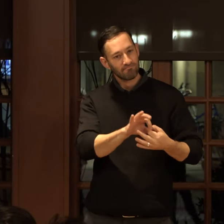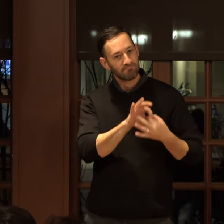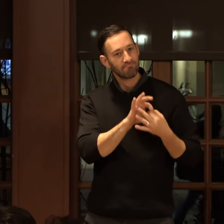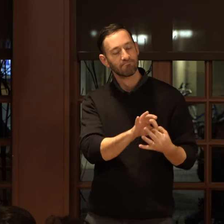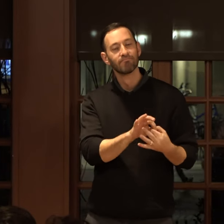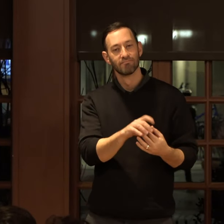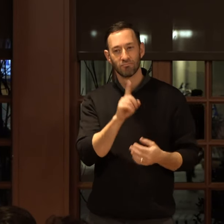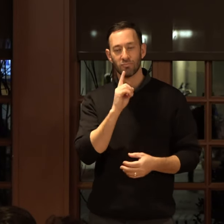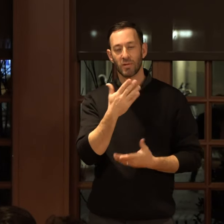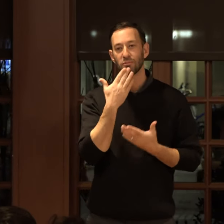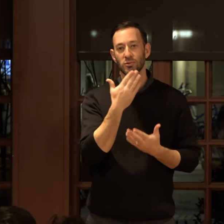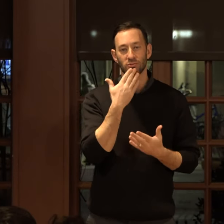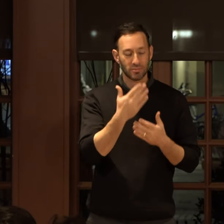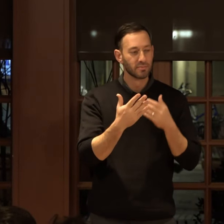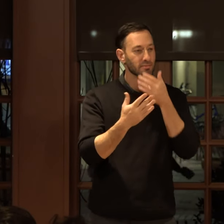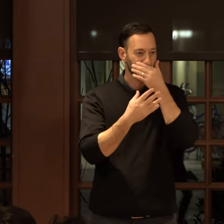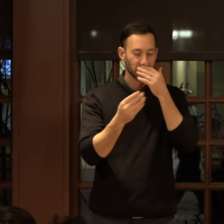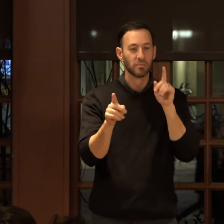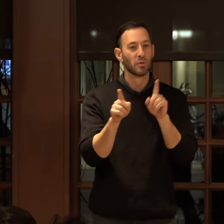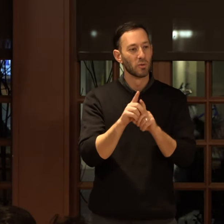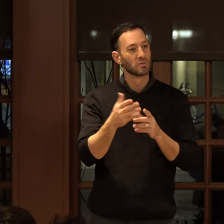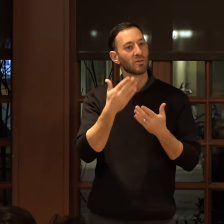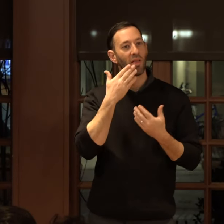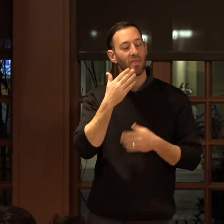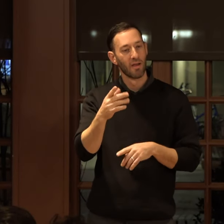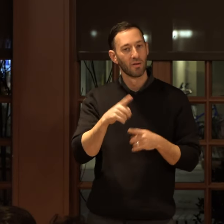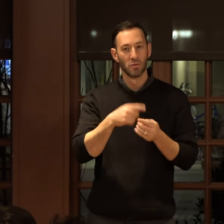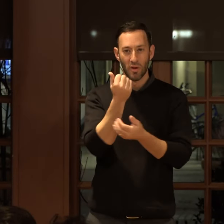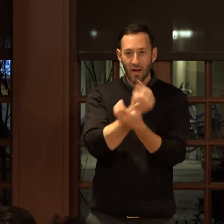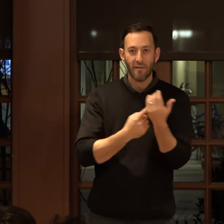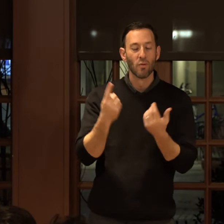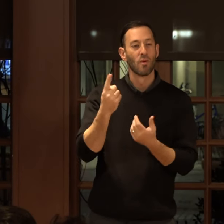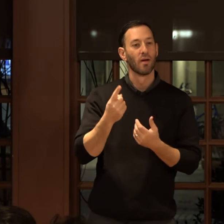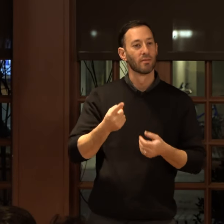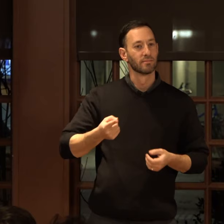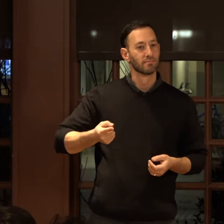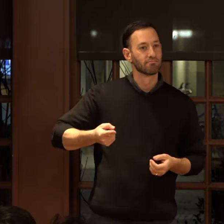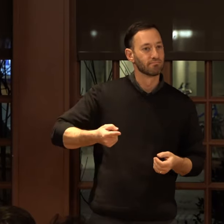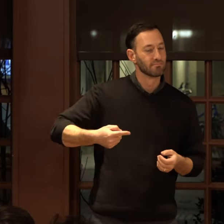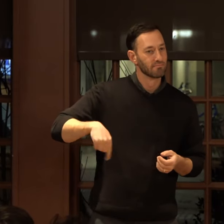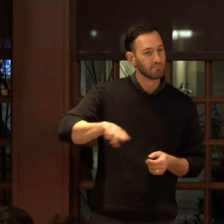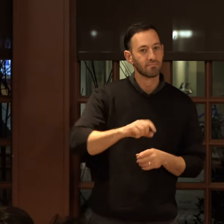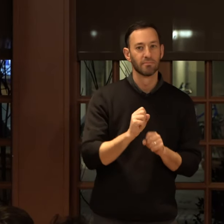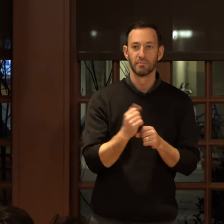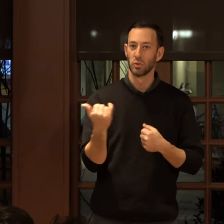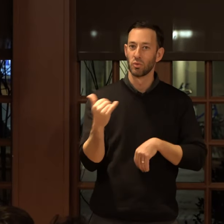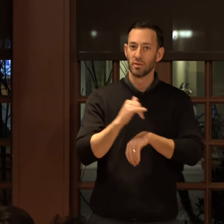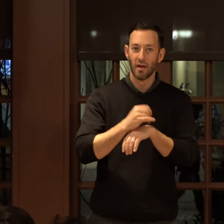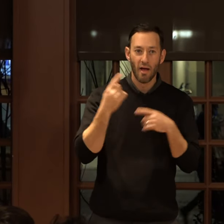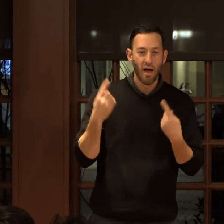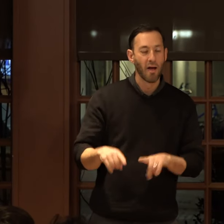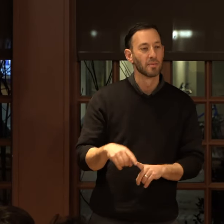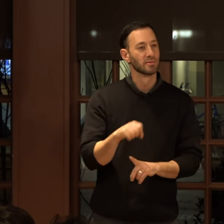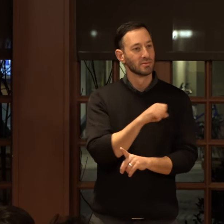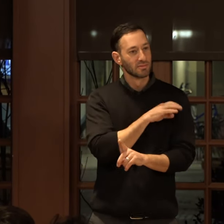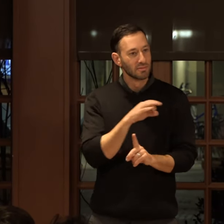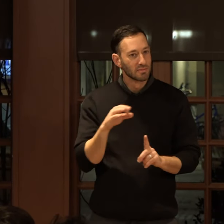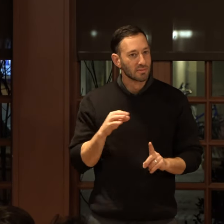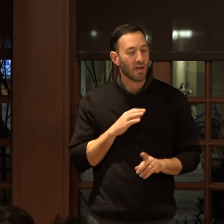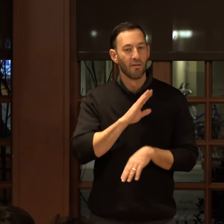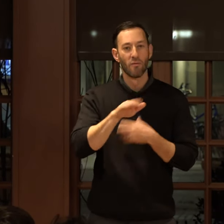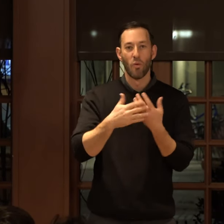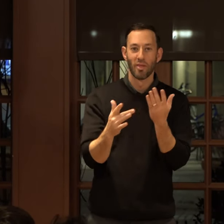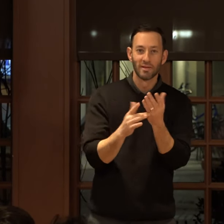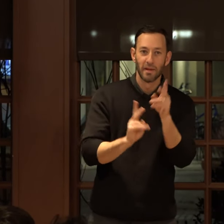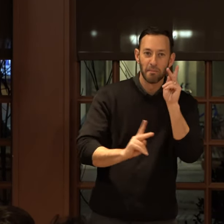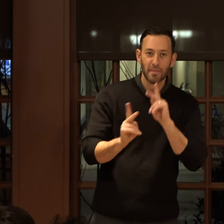appreciate it. And thank you also to everyone who made tonight possible, the staff here and all of the